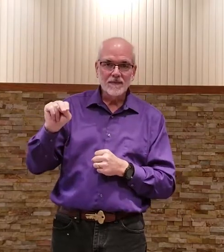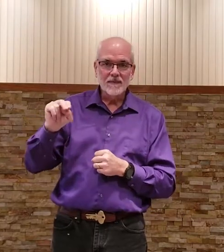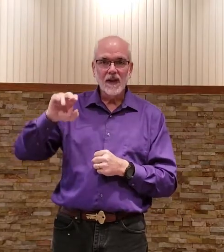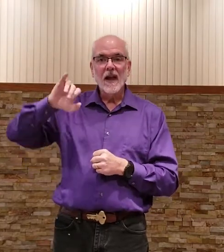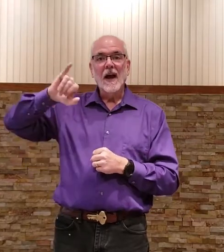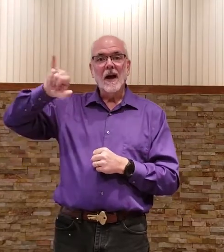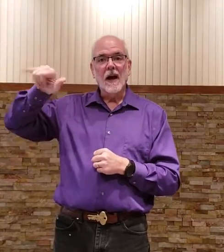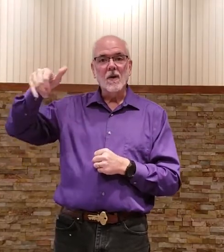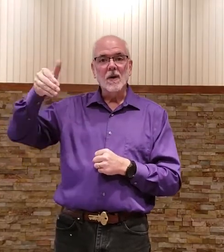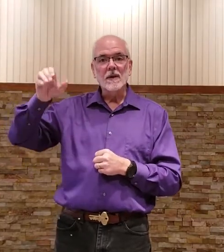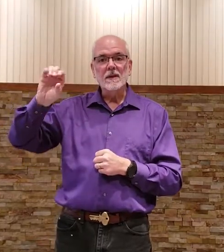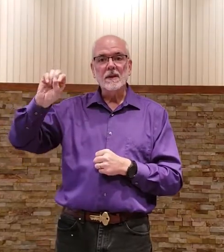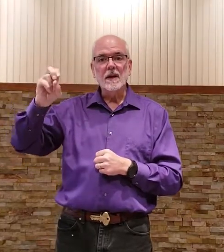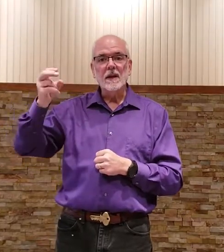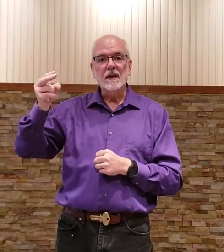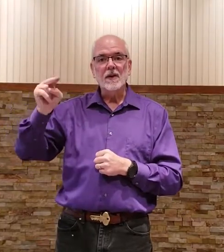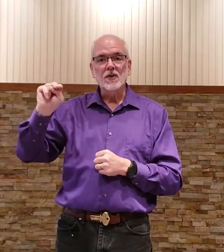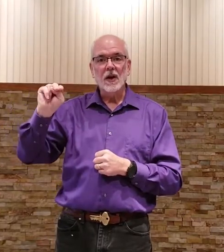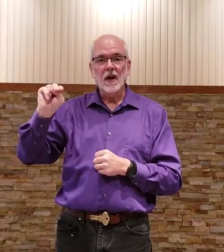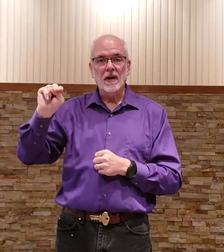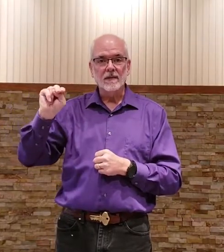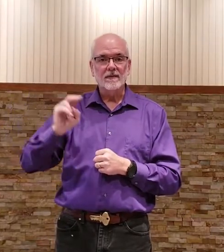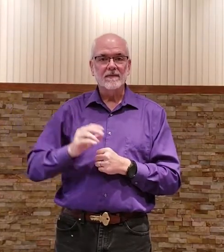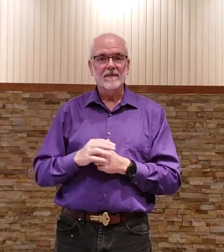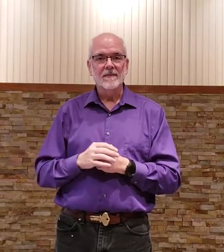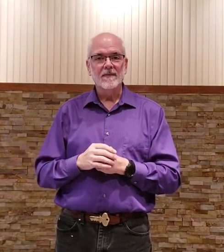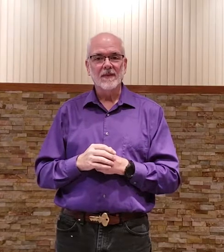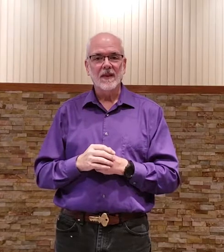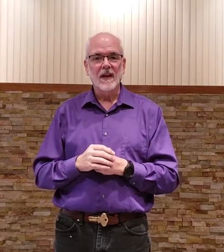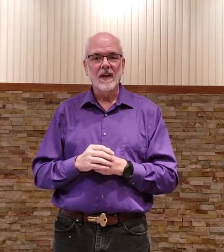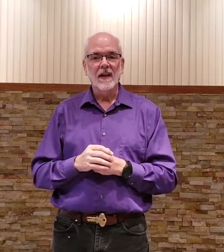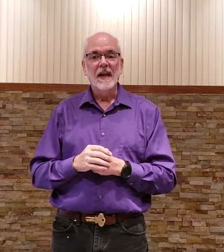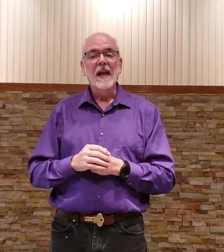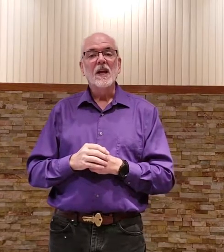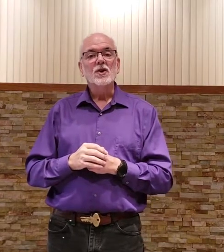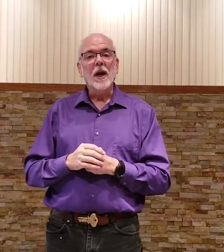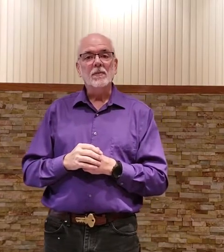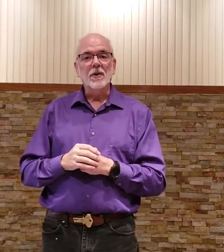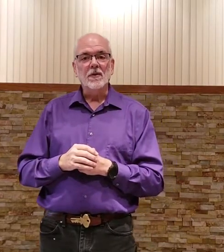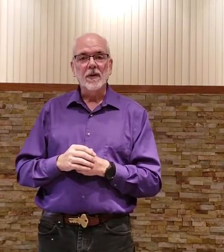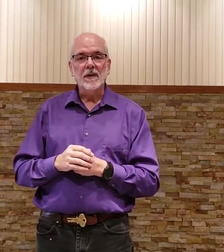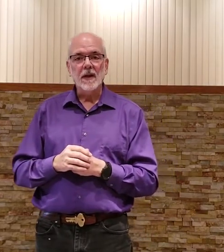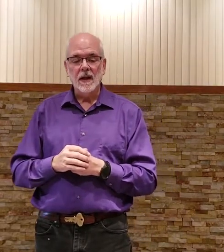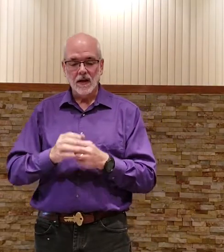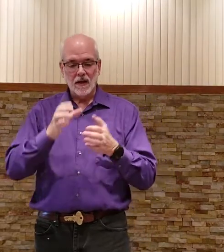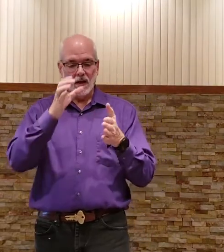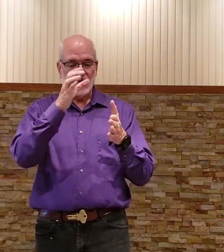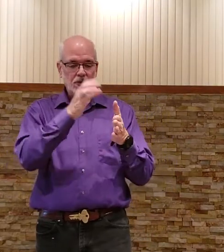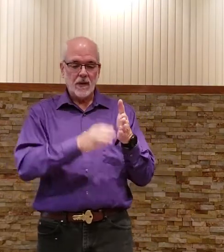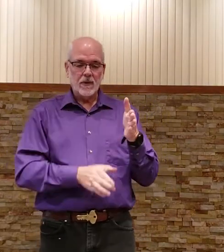well i want to see john okay chapter 15 chapter